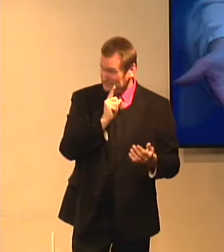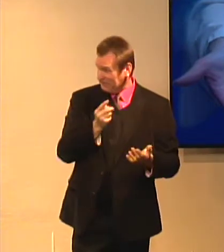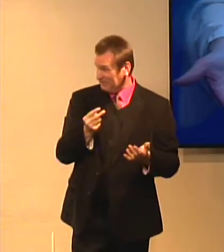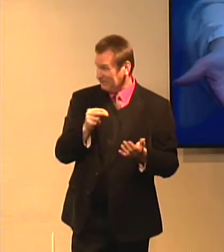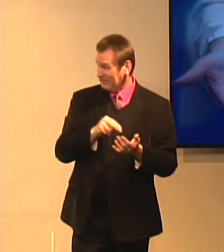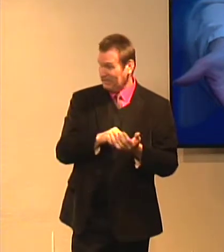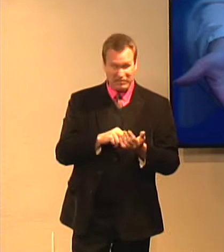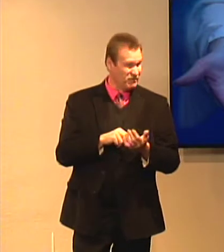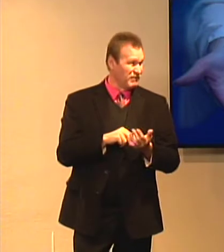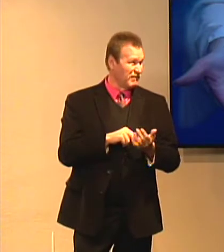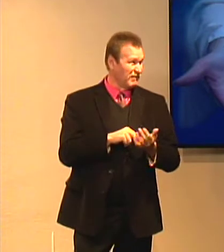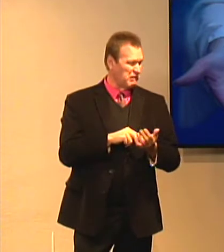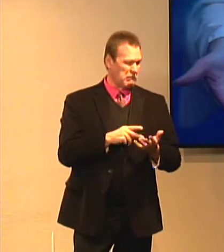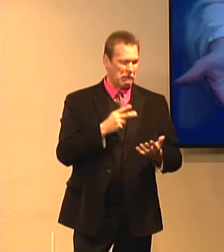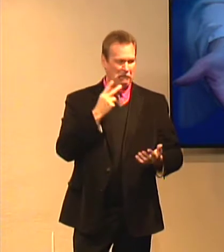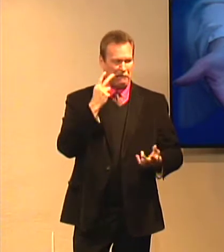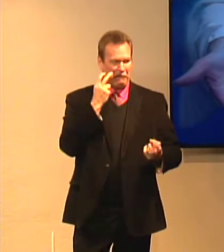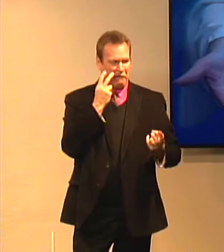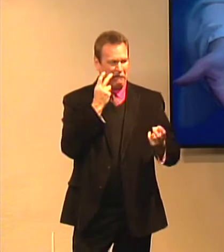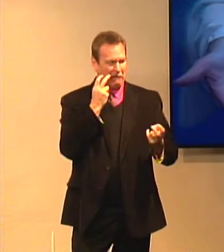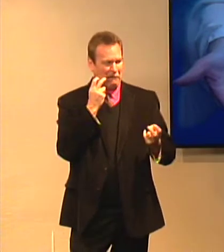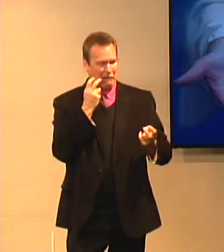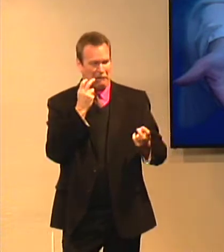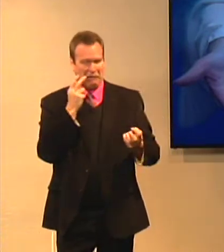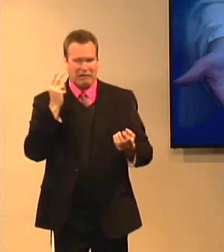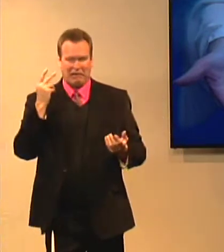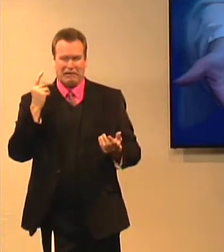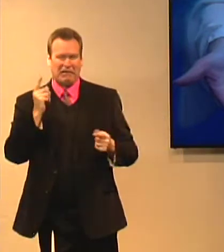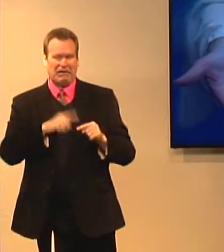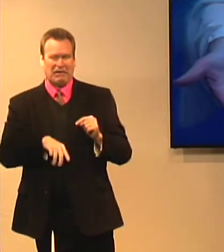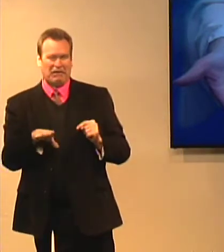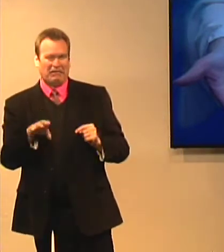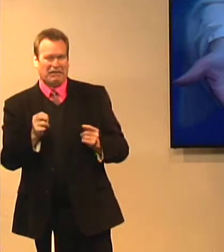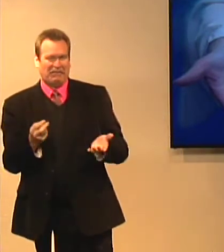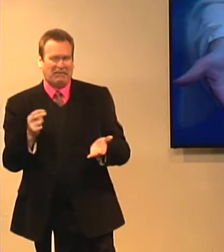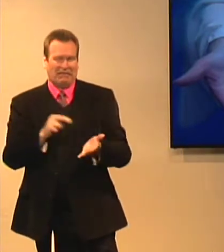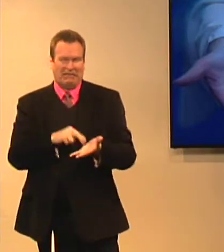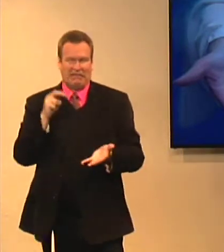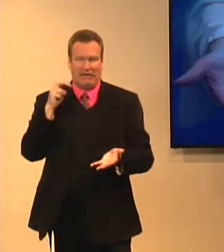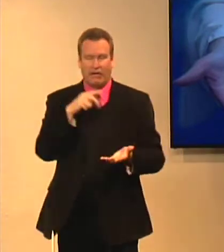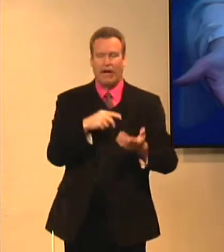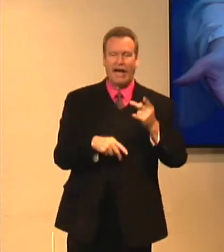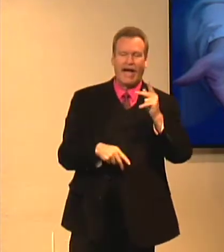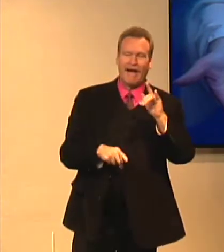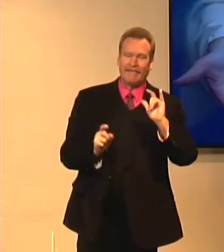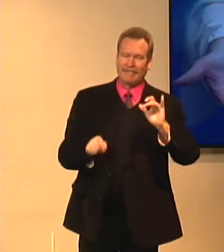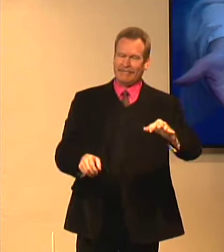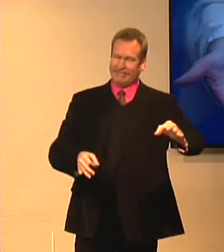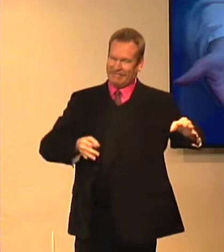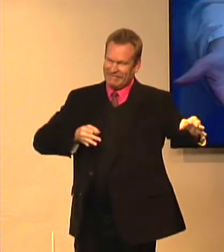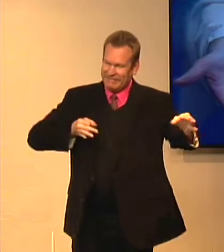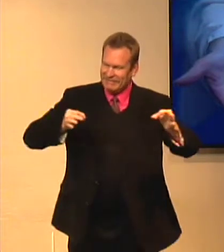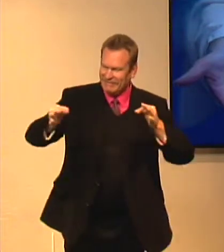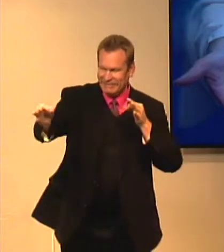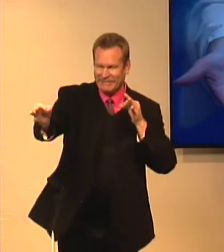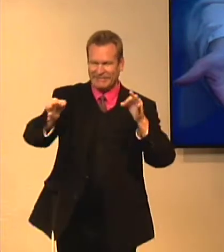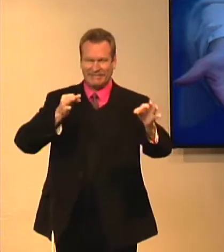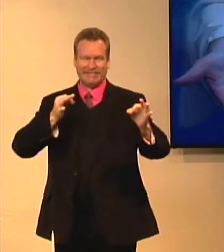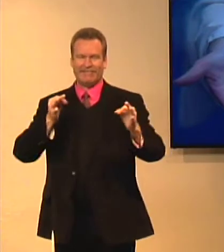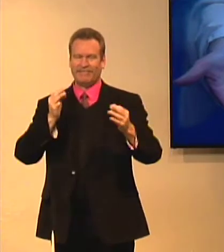Resurrection? Really? Come on. I doubt that. Seriously, that happened? I know. But, Paul is